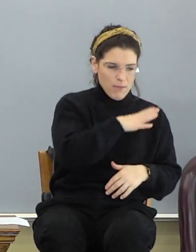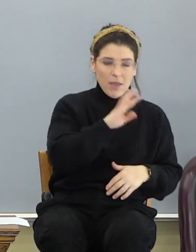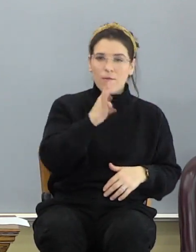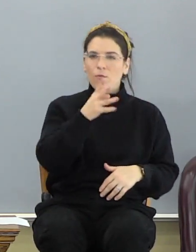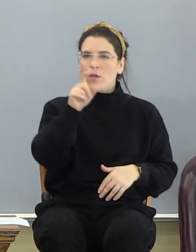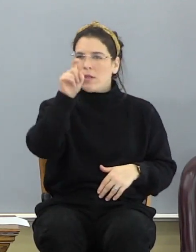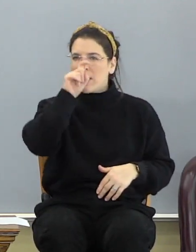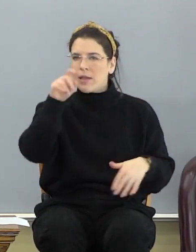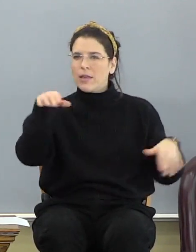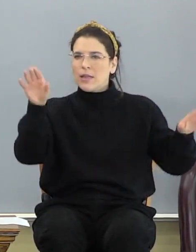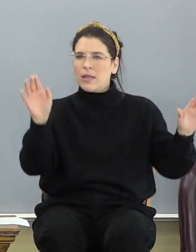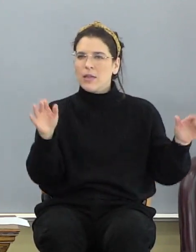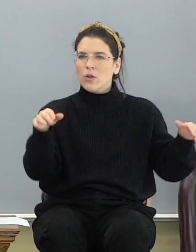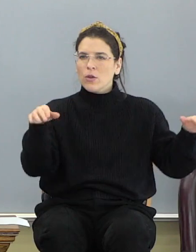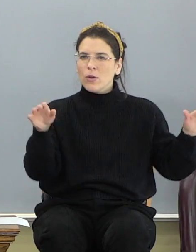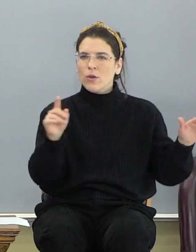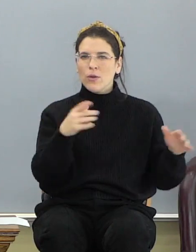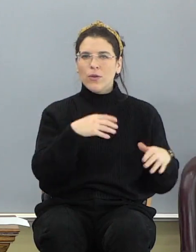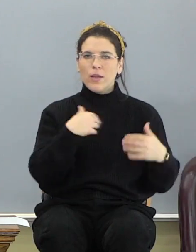eagle. Animals.